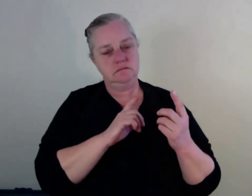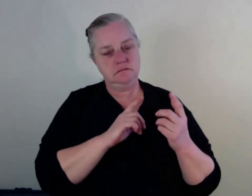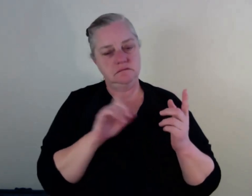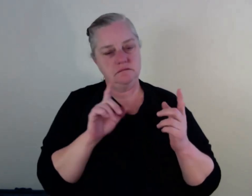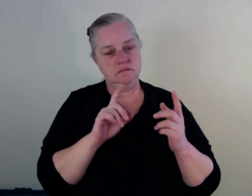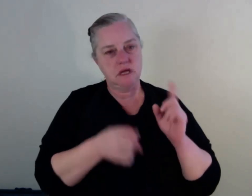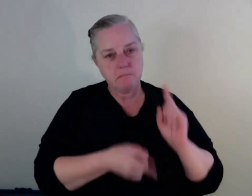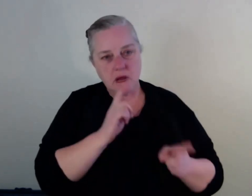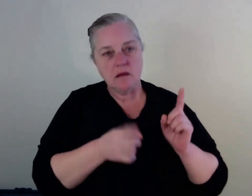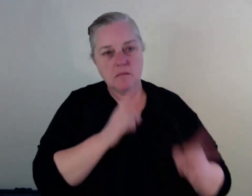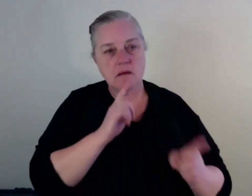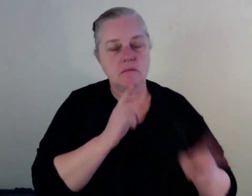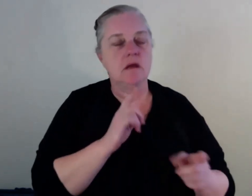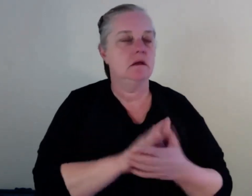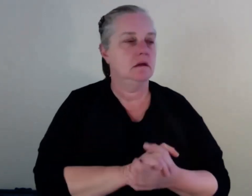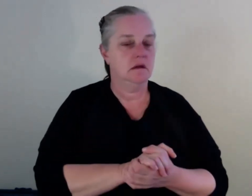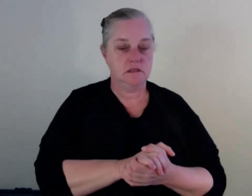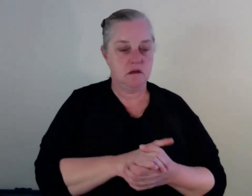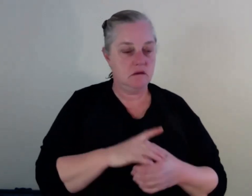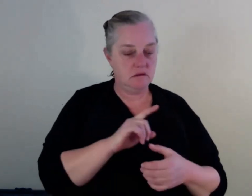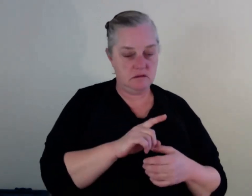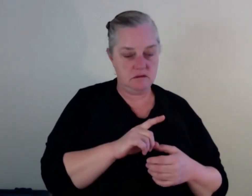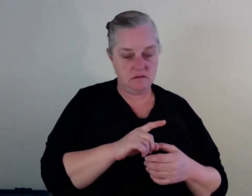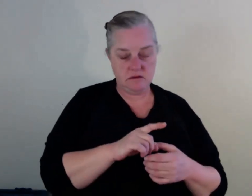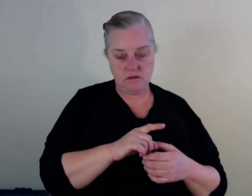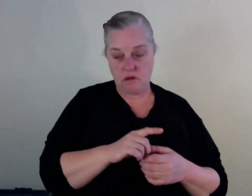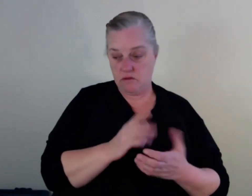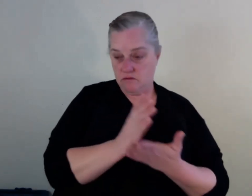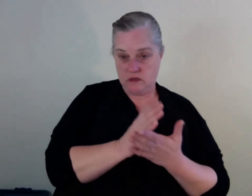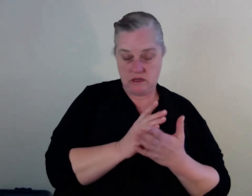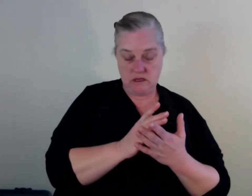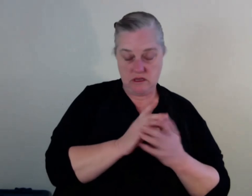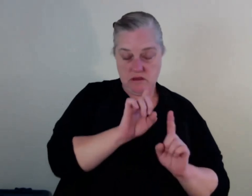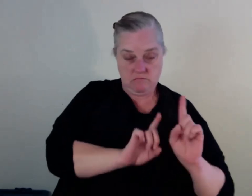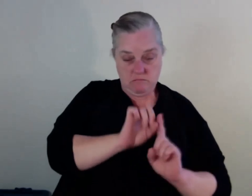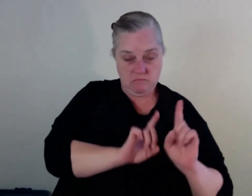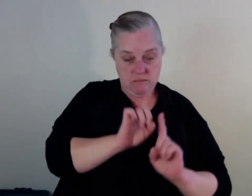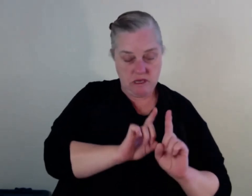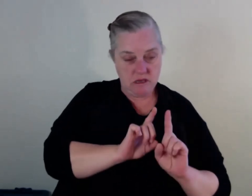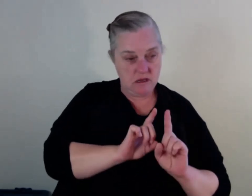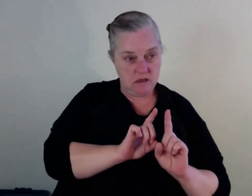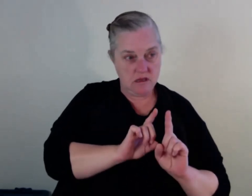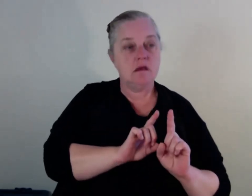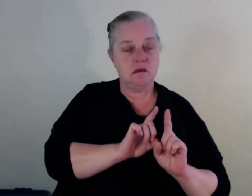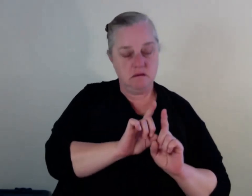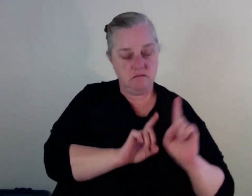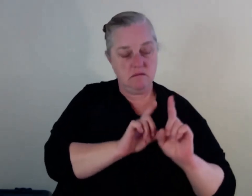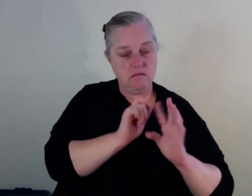people, but I've lived through that. So I know how to take care of a problem. You know what I mean?